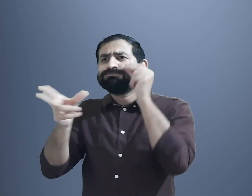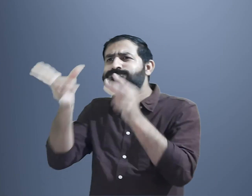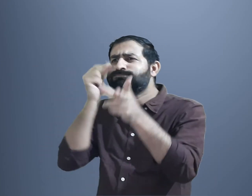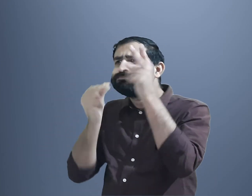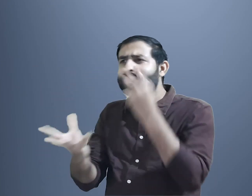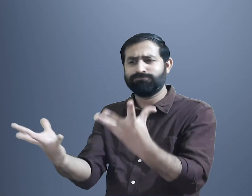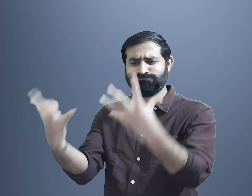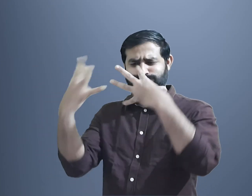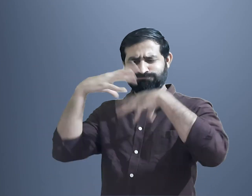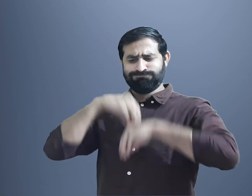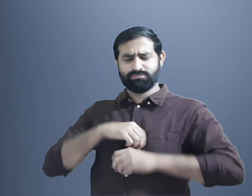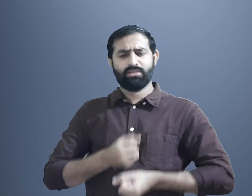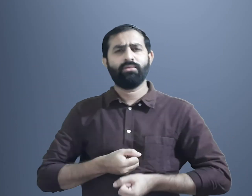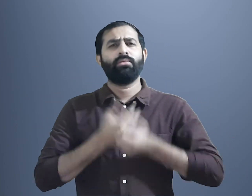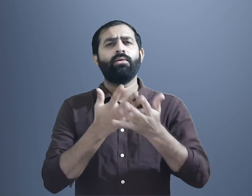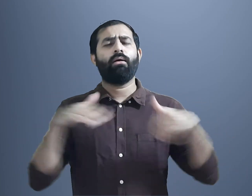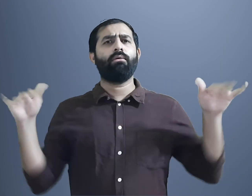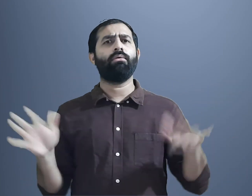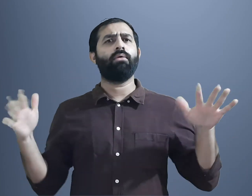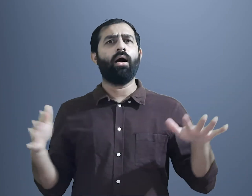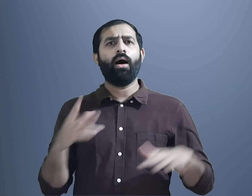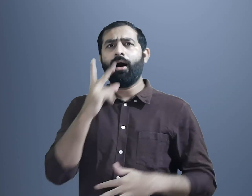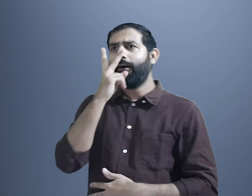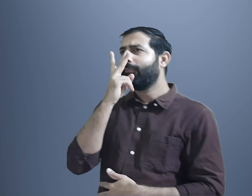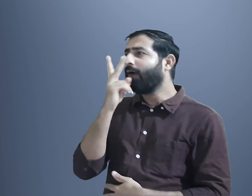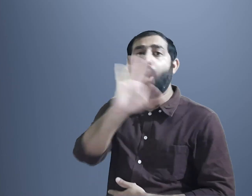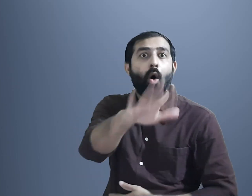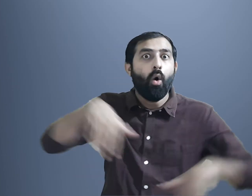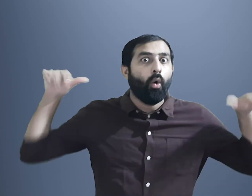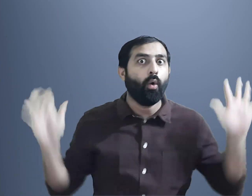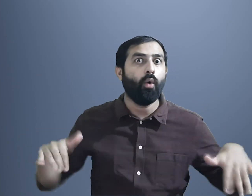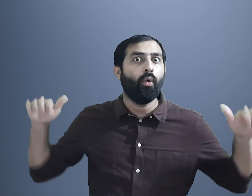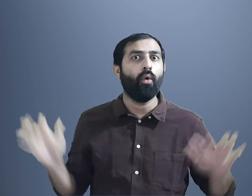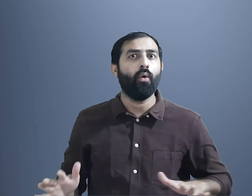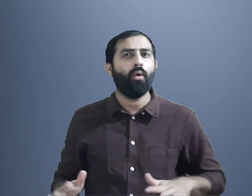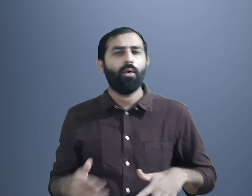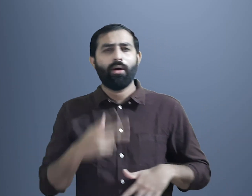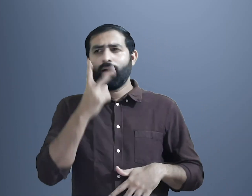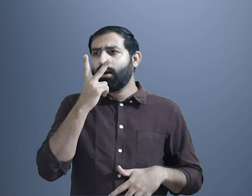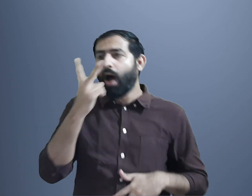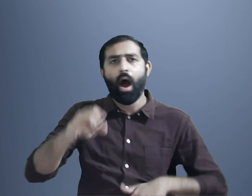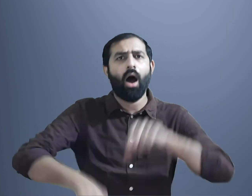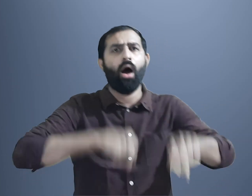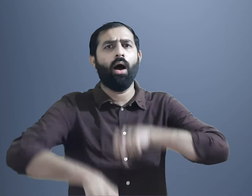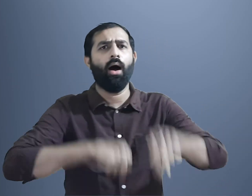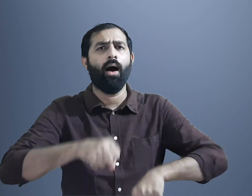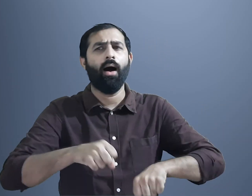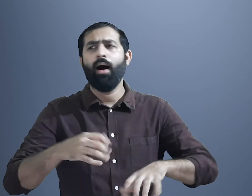naturally from our environment and our mind associates the words accordingly. So, when we see a bird, automatically the word bird